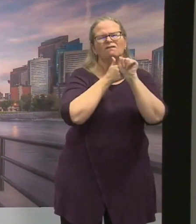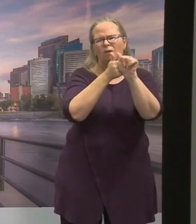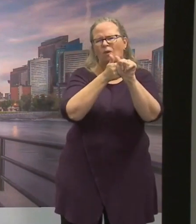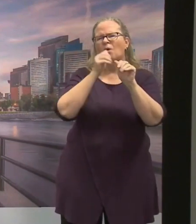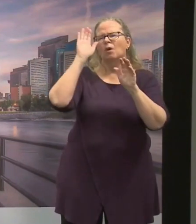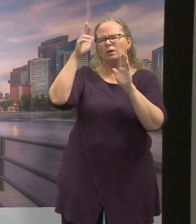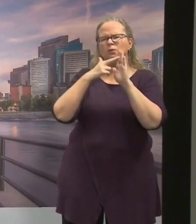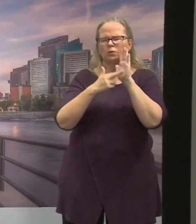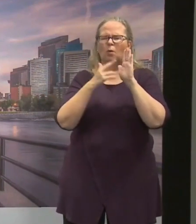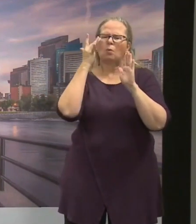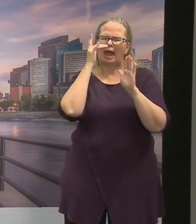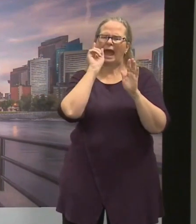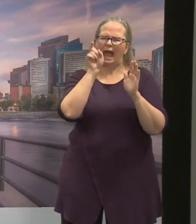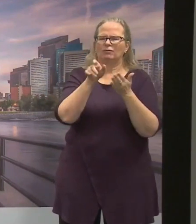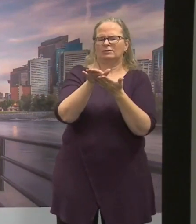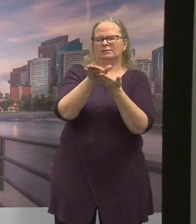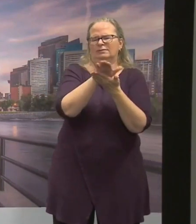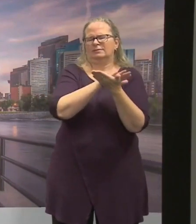but you still need inspectors.